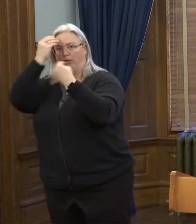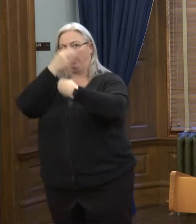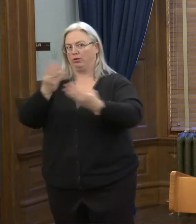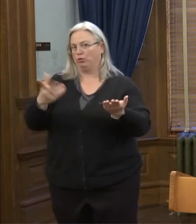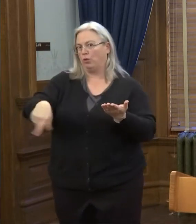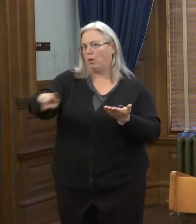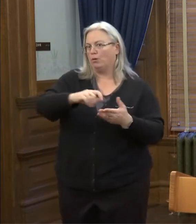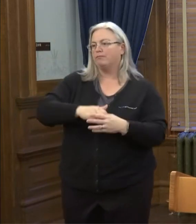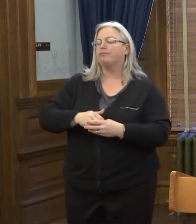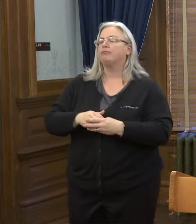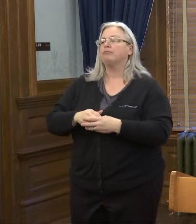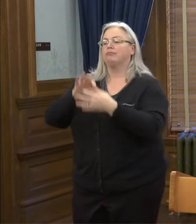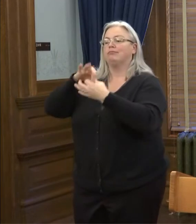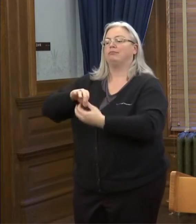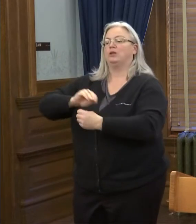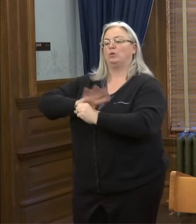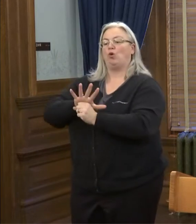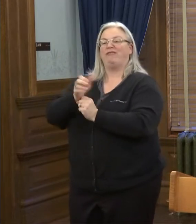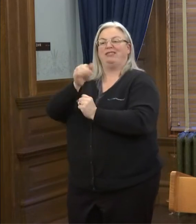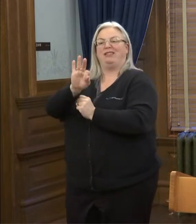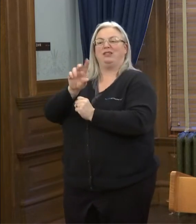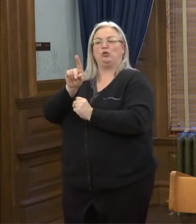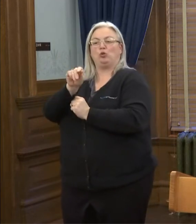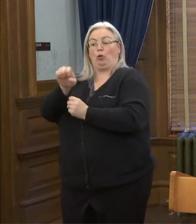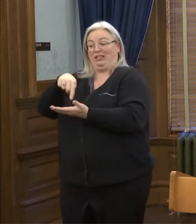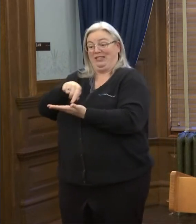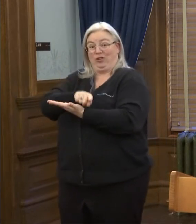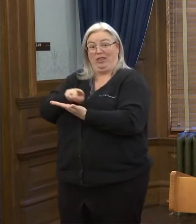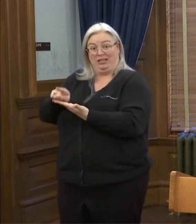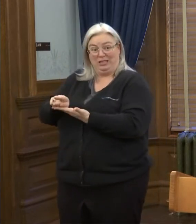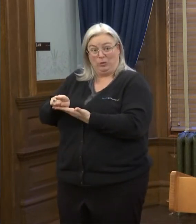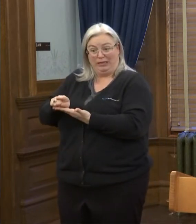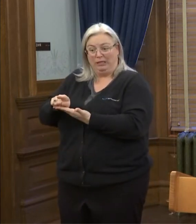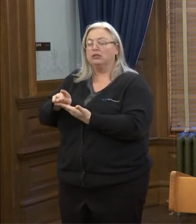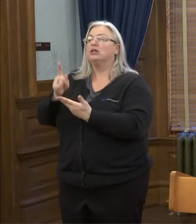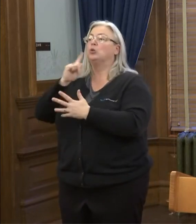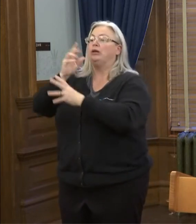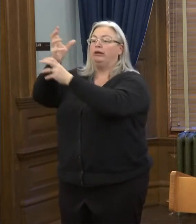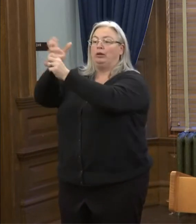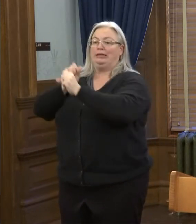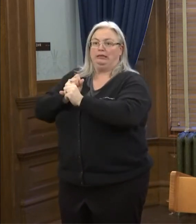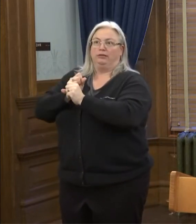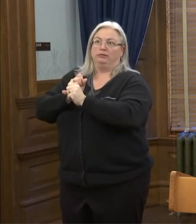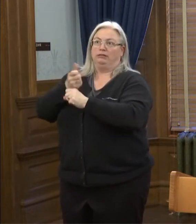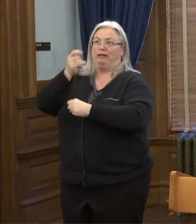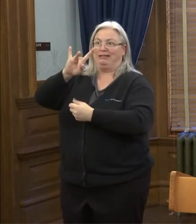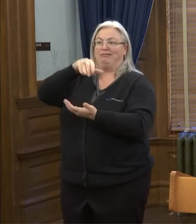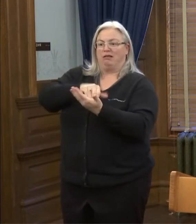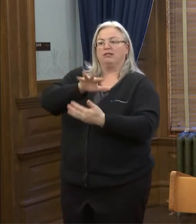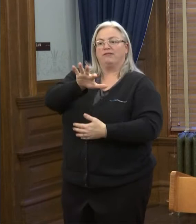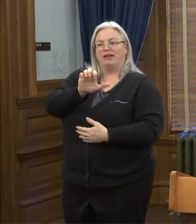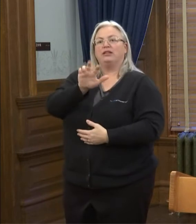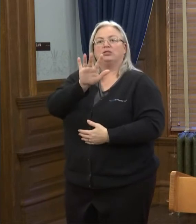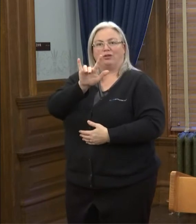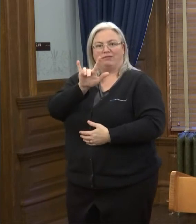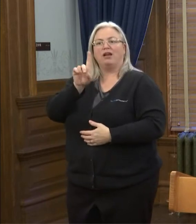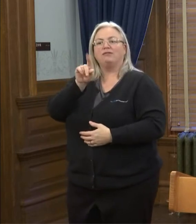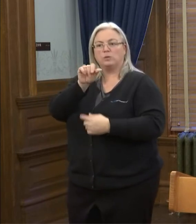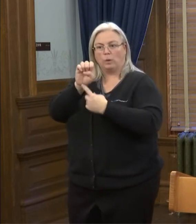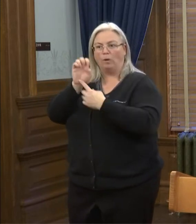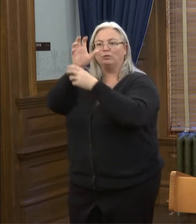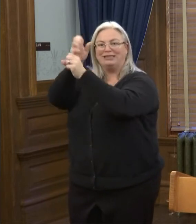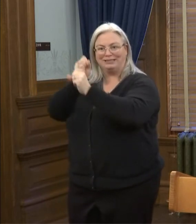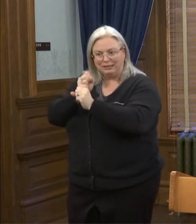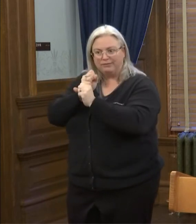When it comes to COVID-19 vaccine doses for this week, we have received 18,525 doses